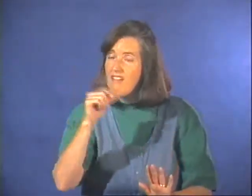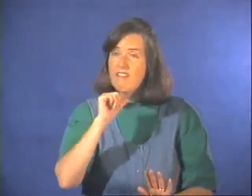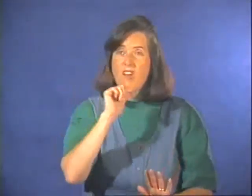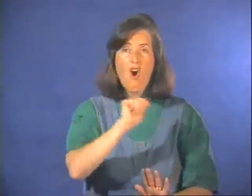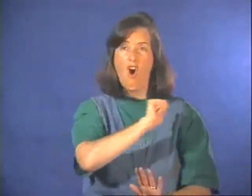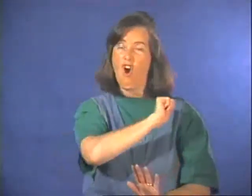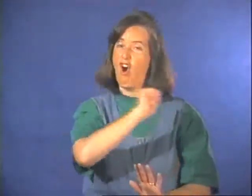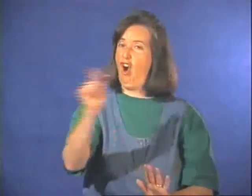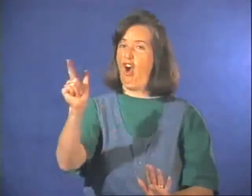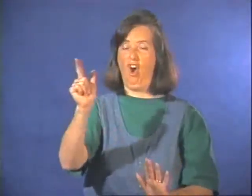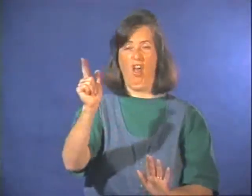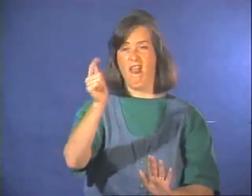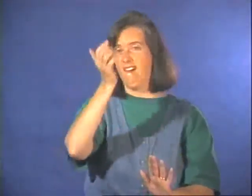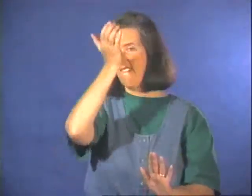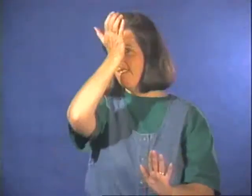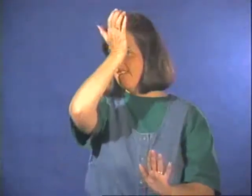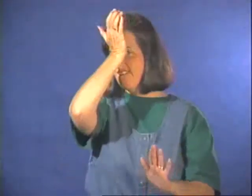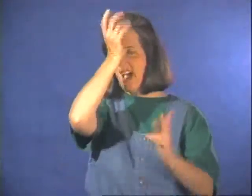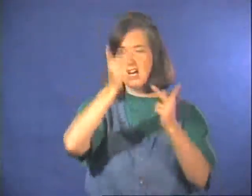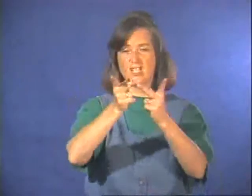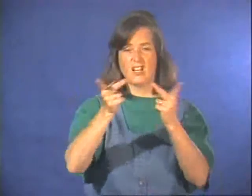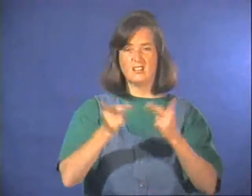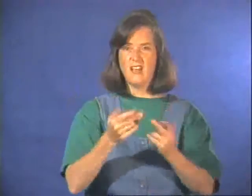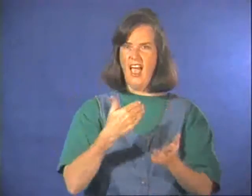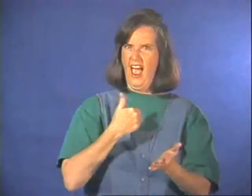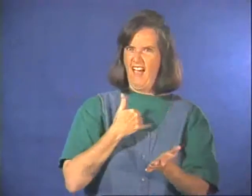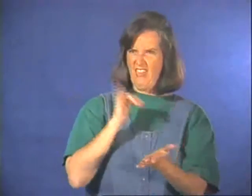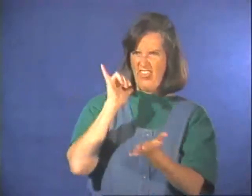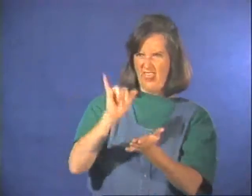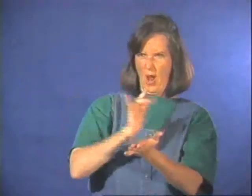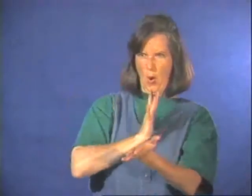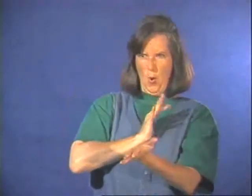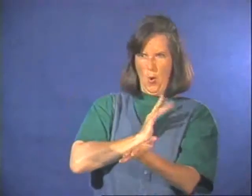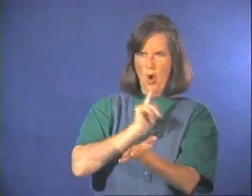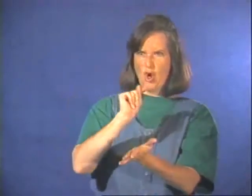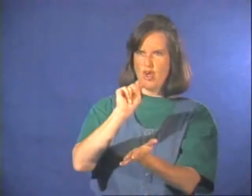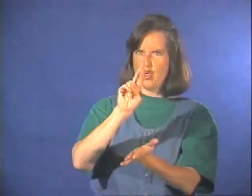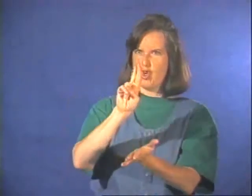Not all fire departments have special trucks like this.